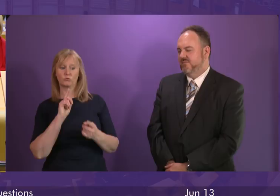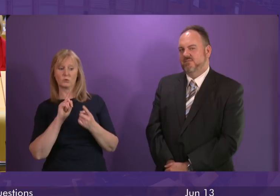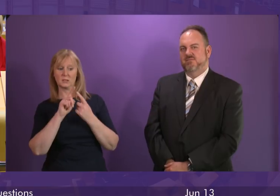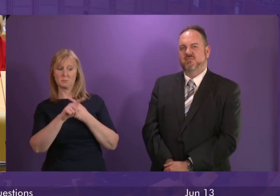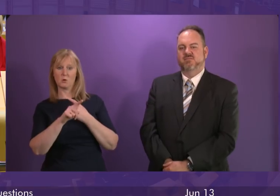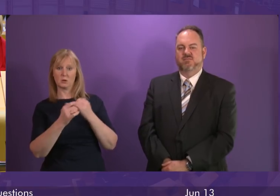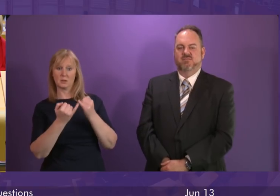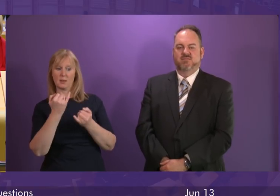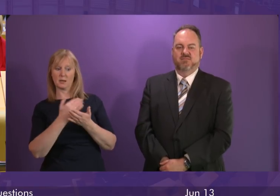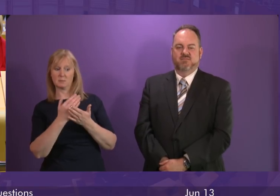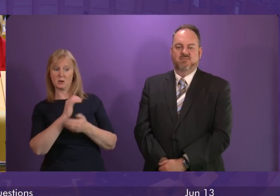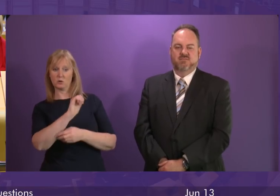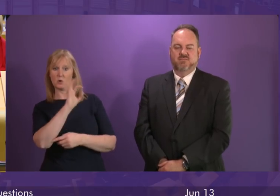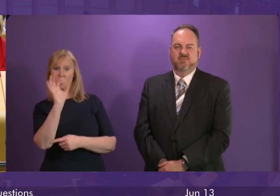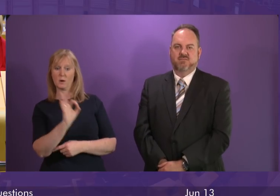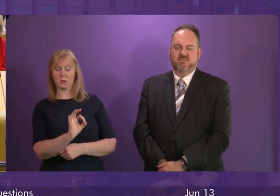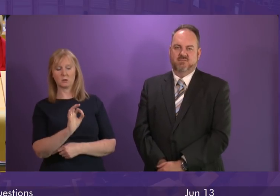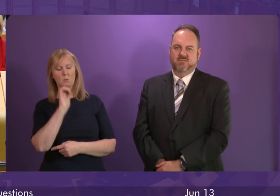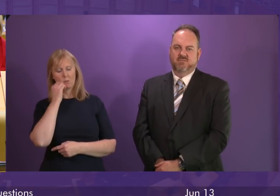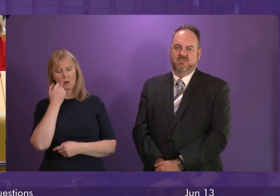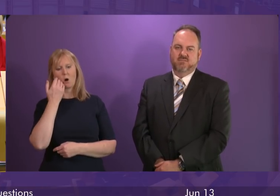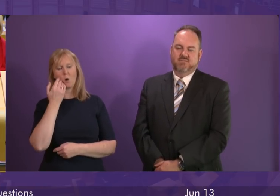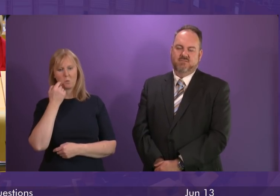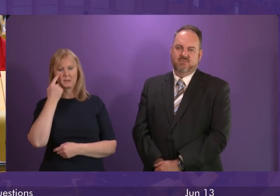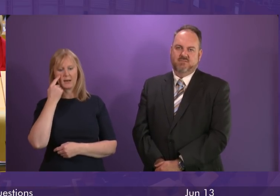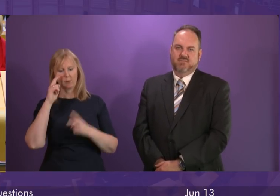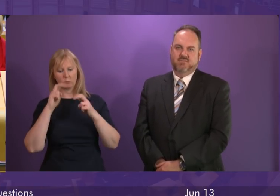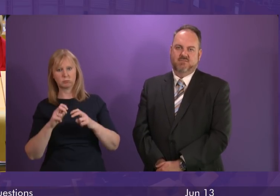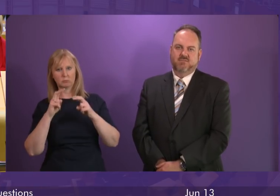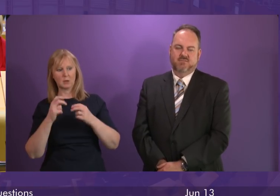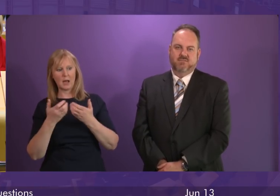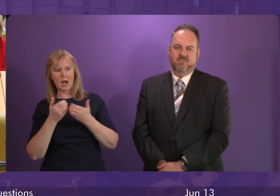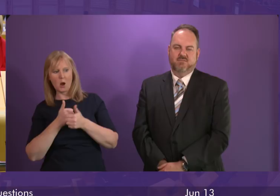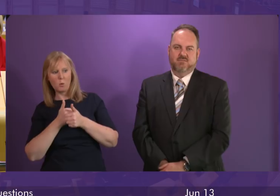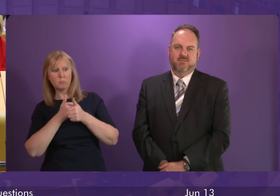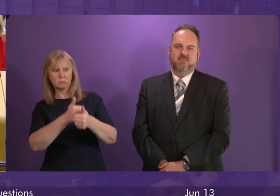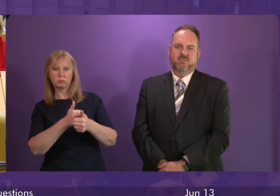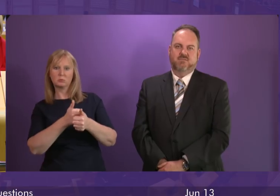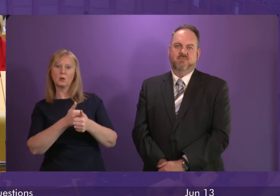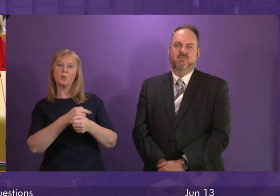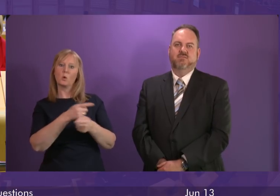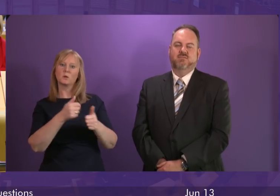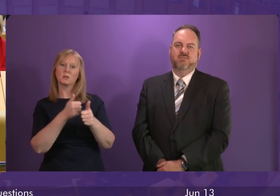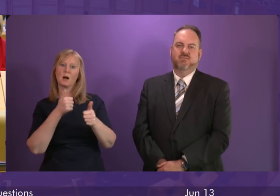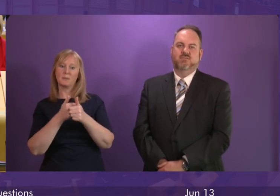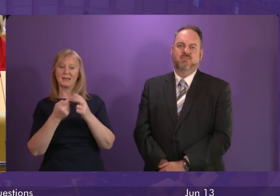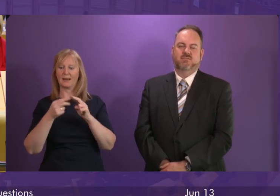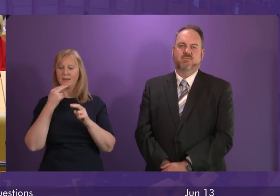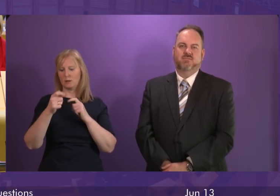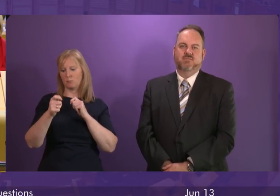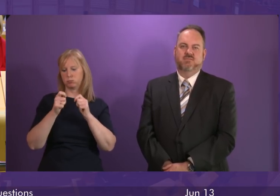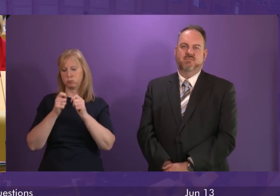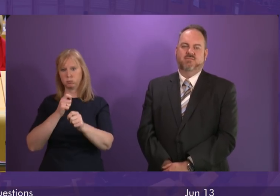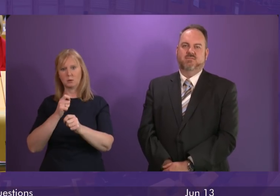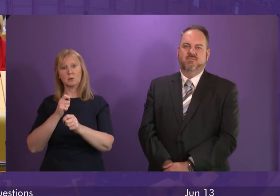that last part of the question of course we will always look at how we make sure that we are providing the kind of help that businesses need and if we need to make changes to the design of programmes we